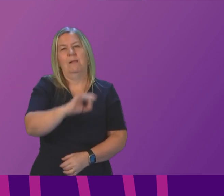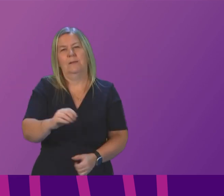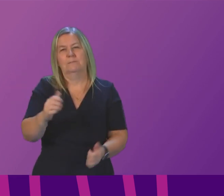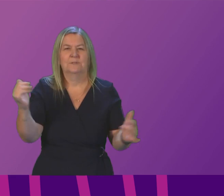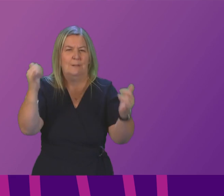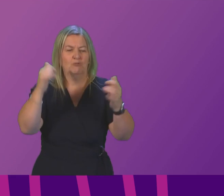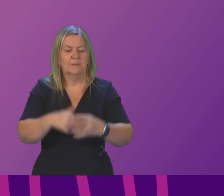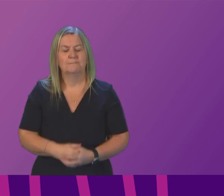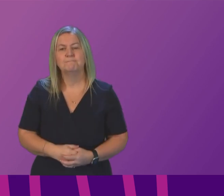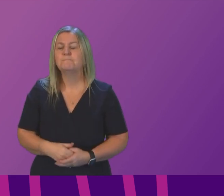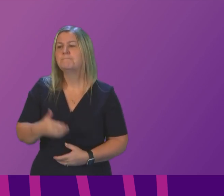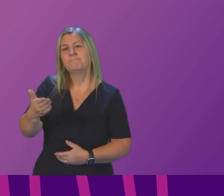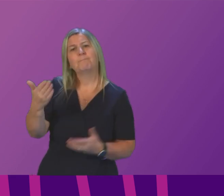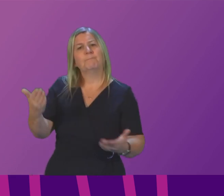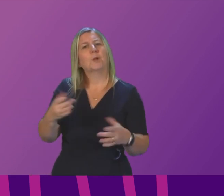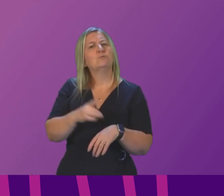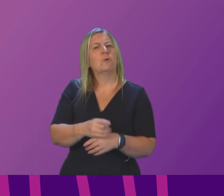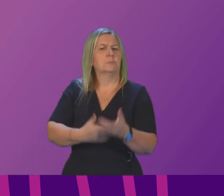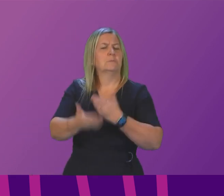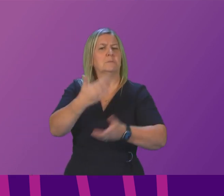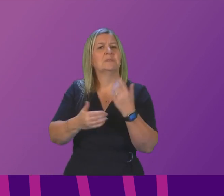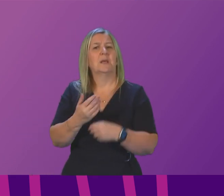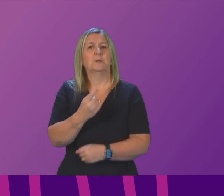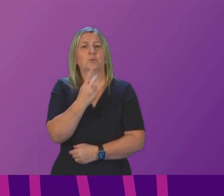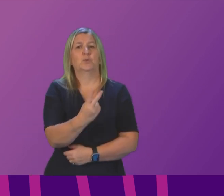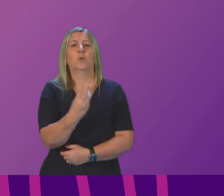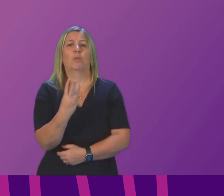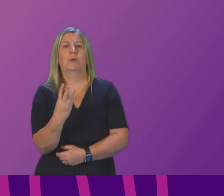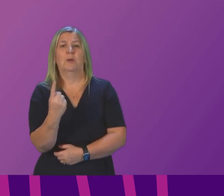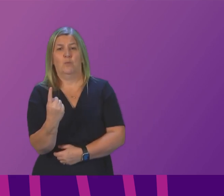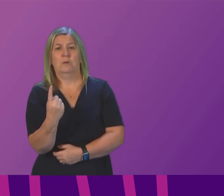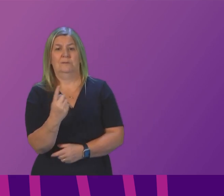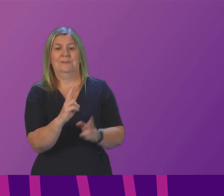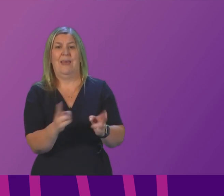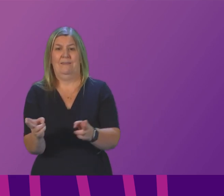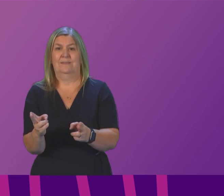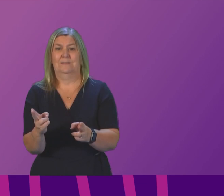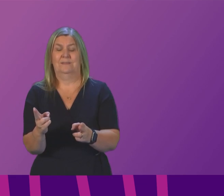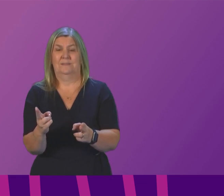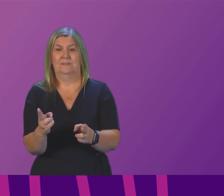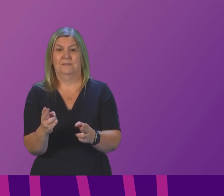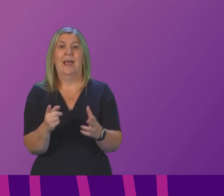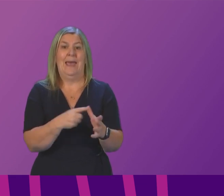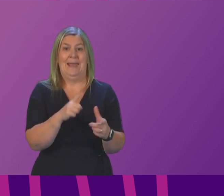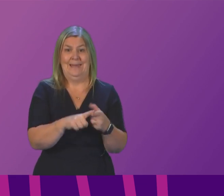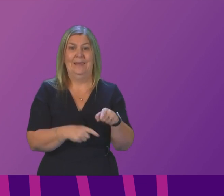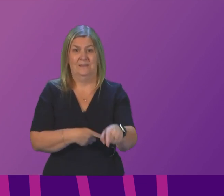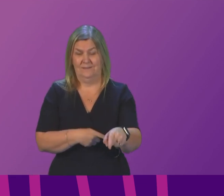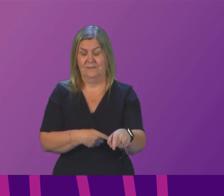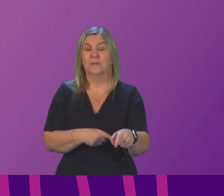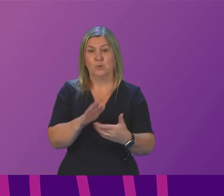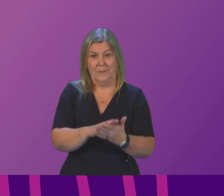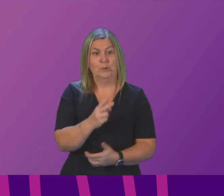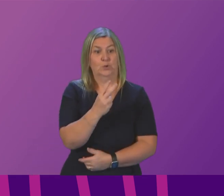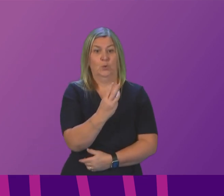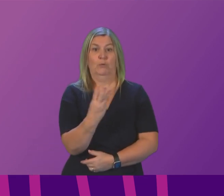doctors tell us that there have been 231 excess deaths due to delays at A&E that is 231 people who could have